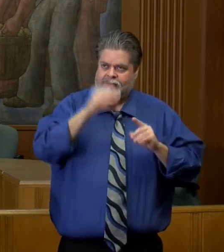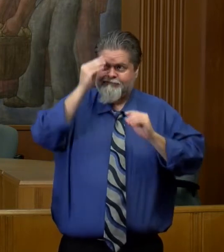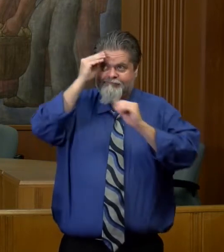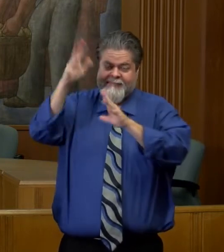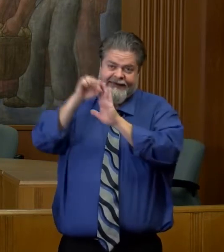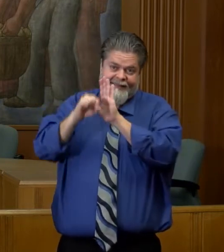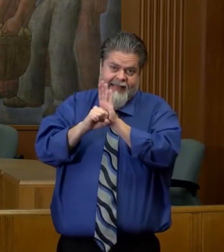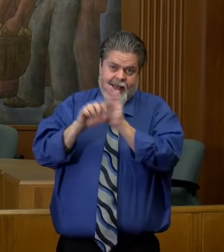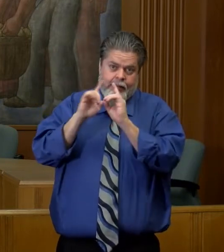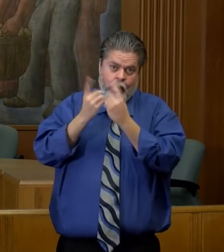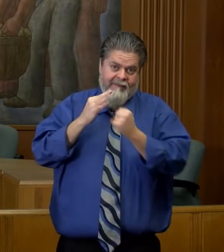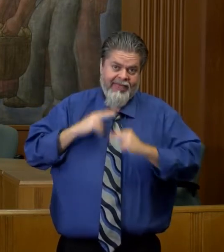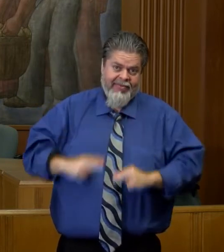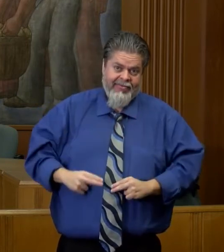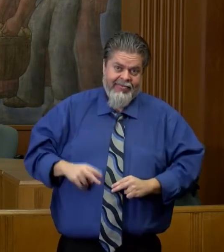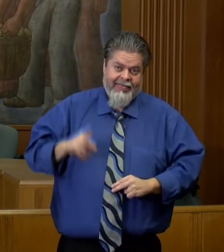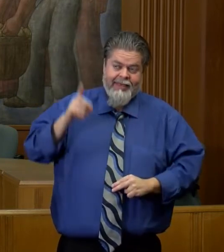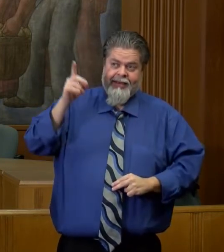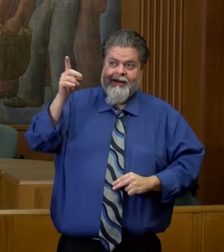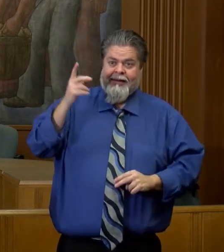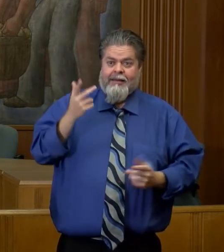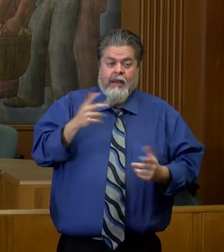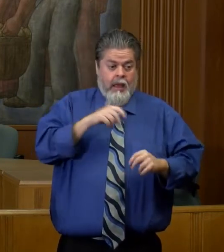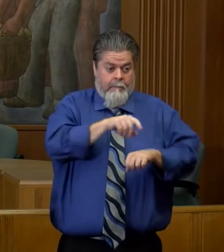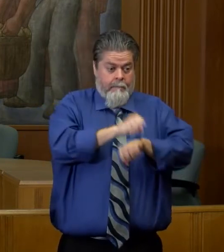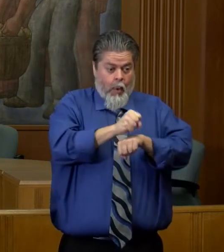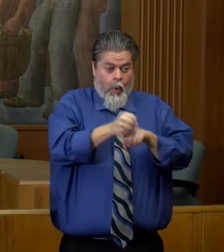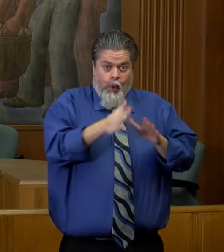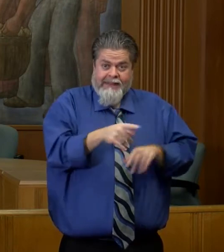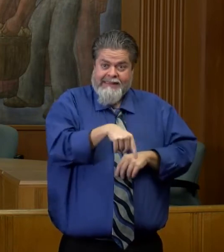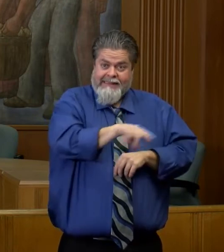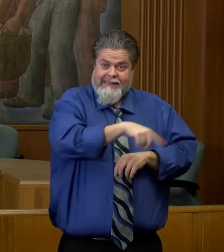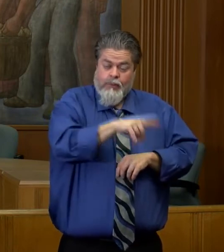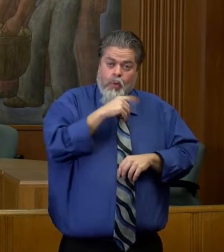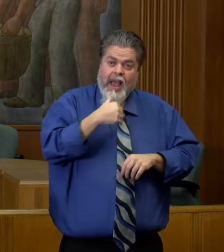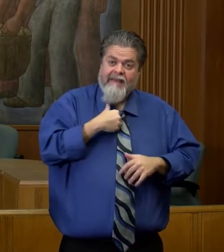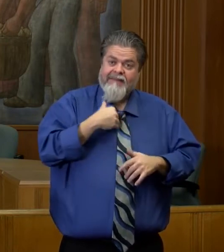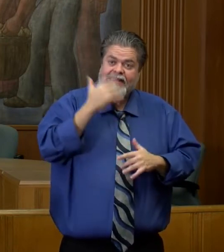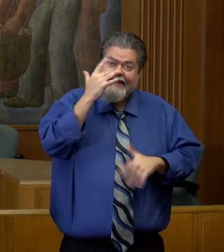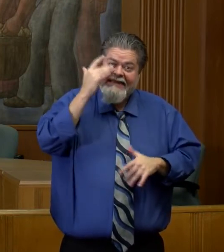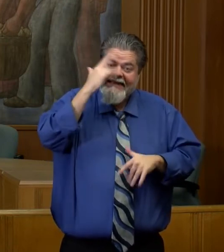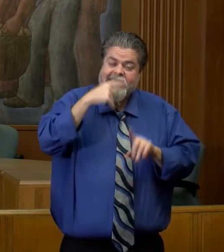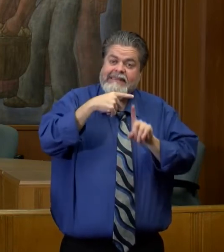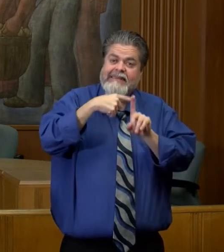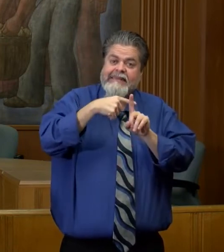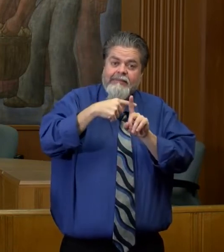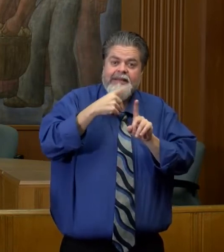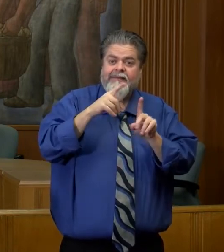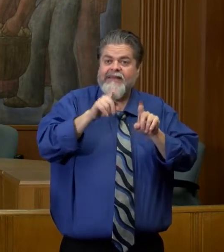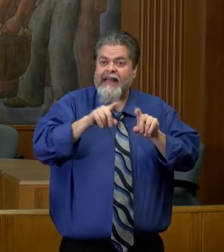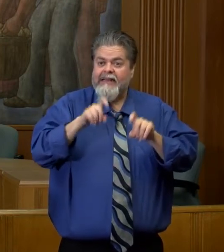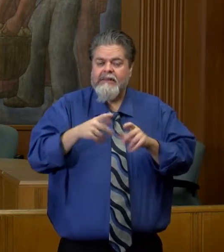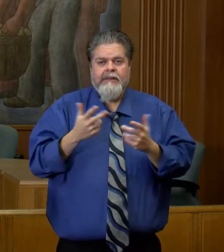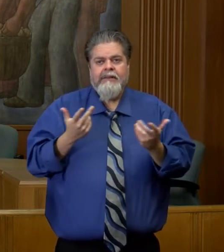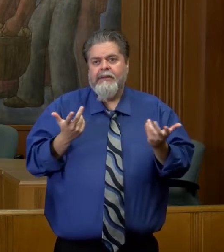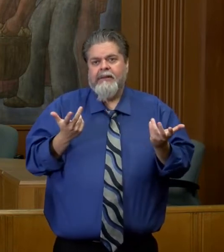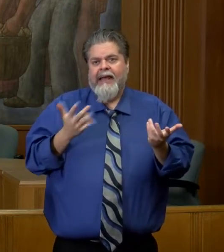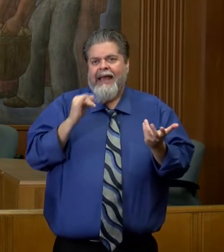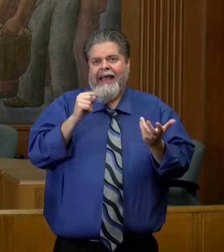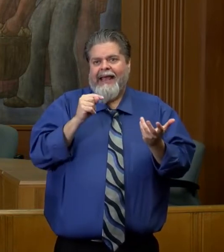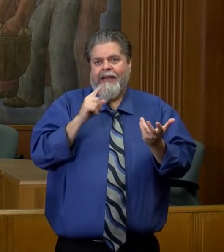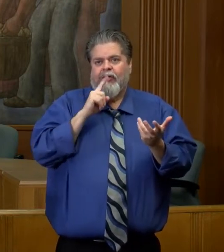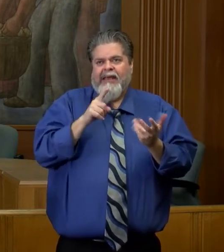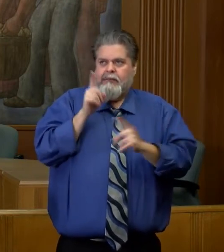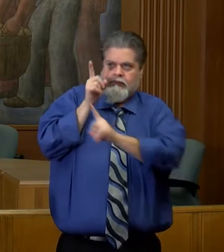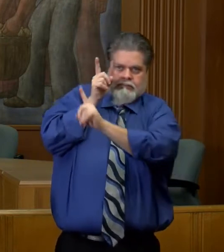regard to employees that perhaps have some symptoms and test positive, but it really does come